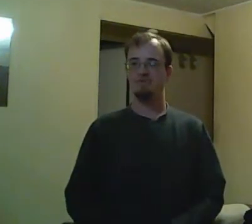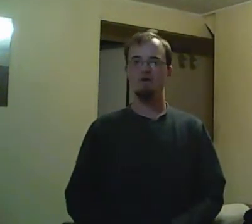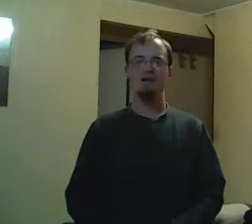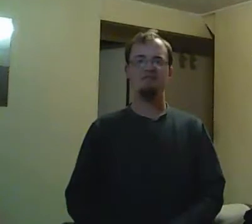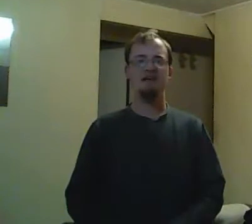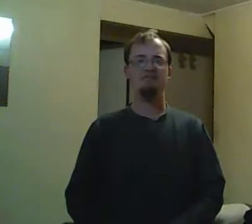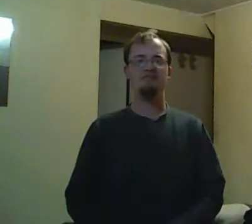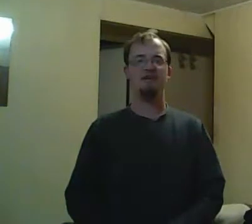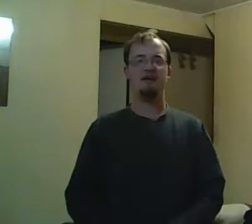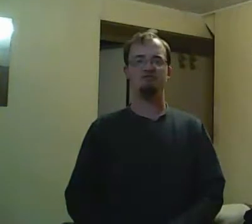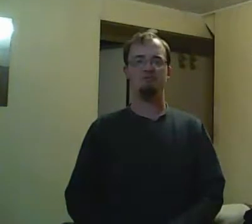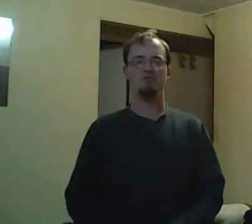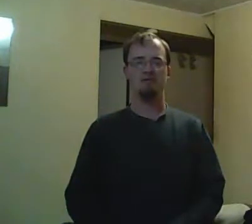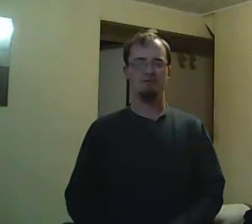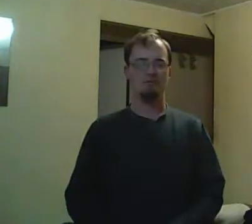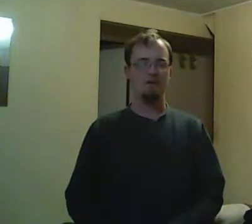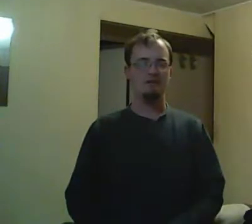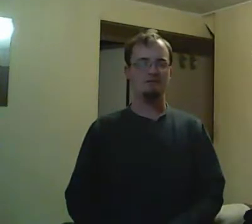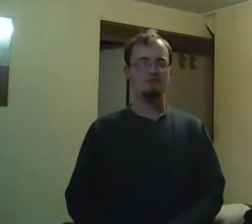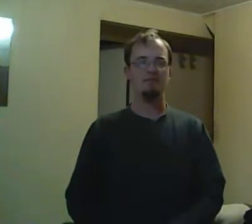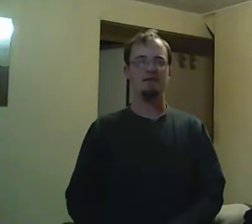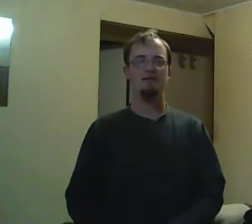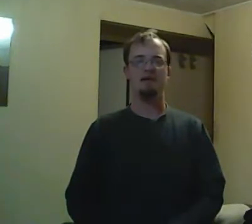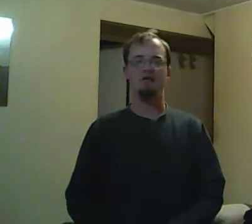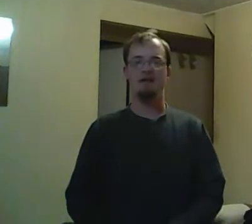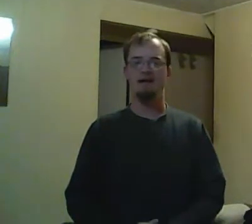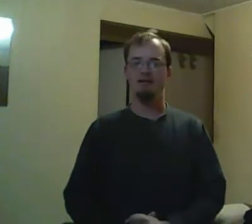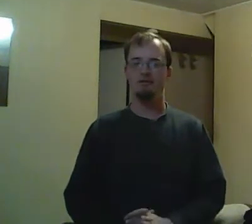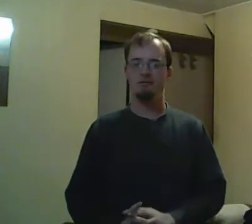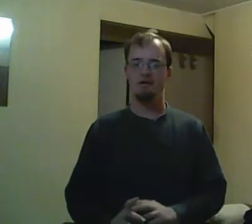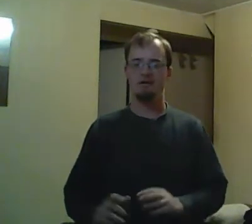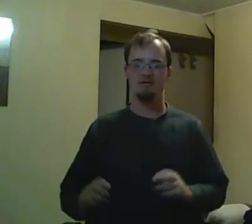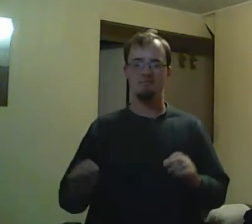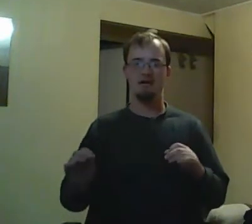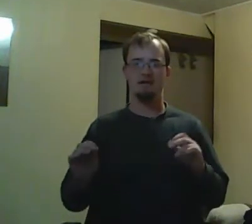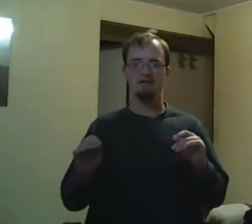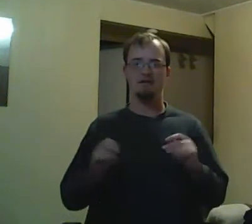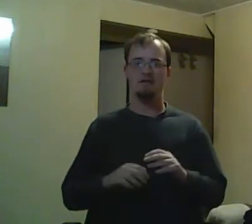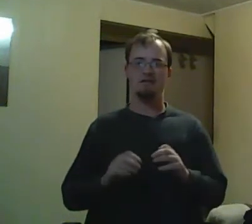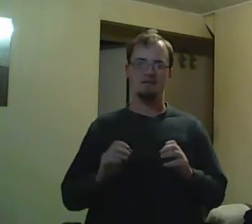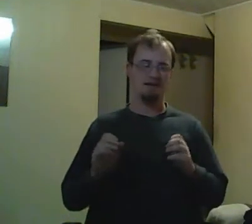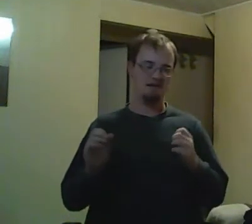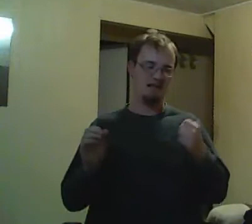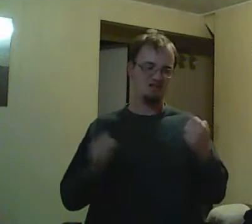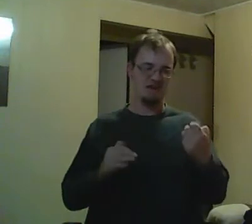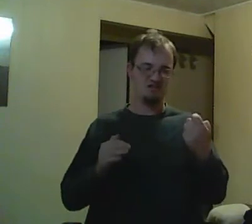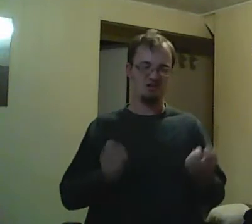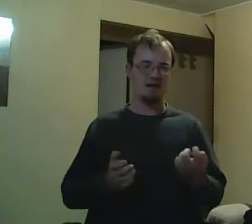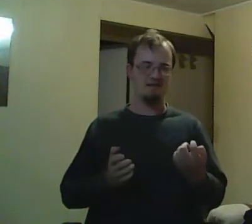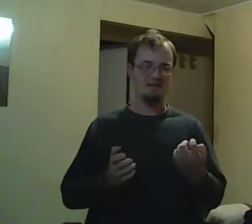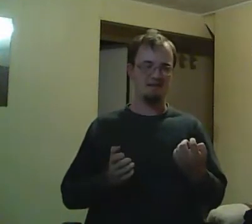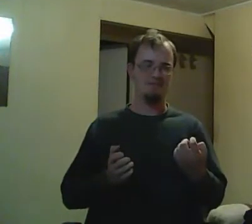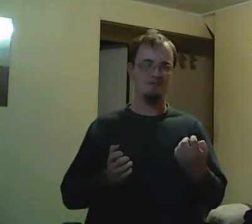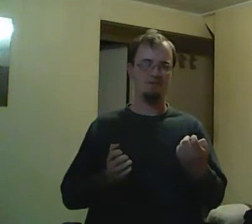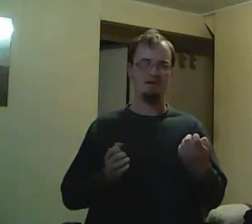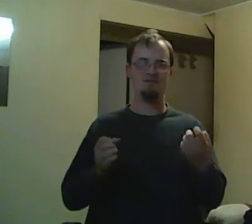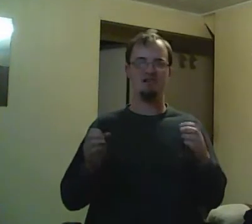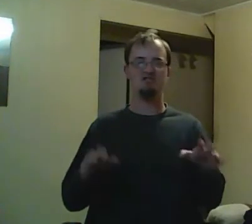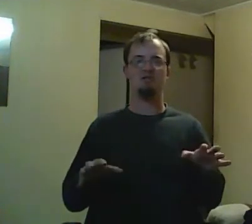that, you know, she's withdrawn. And I know that a lot of people said that, you know, she should have